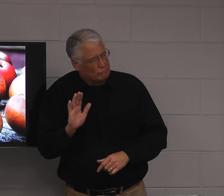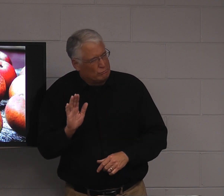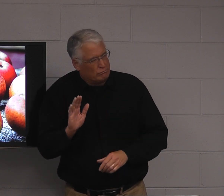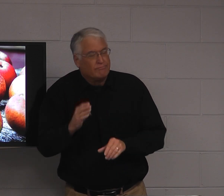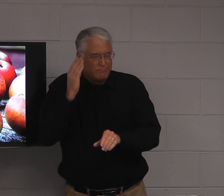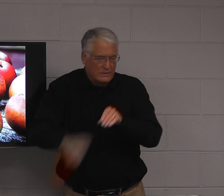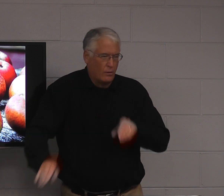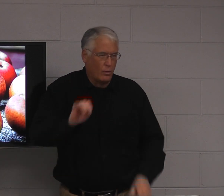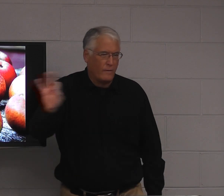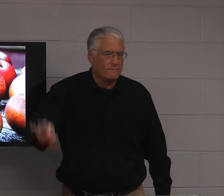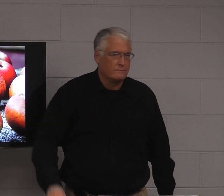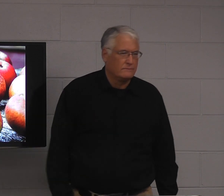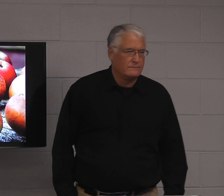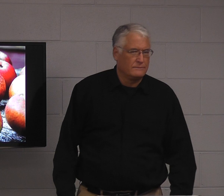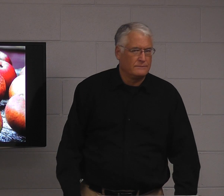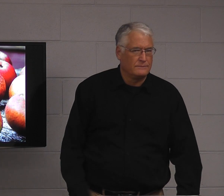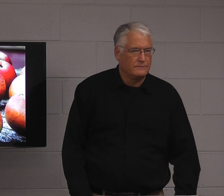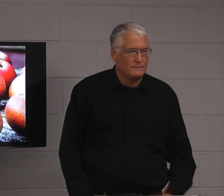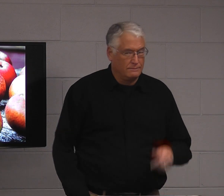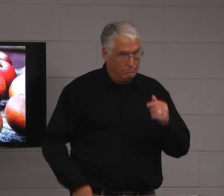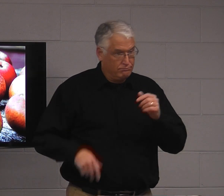and hurtful, you have to cut it off.